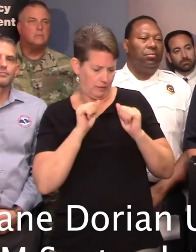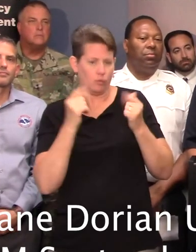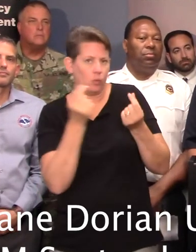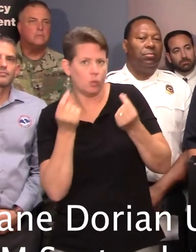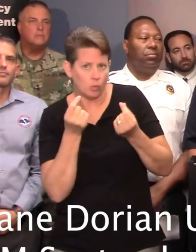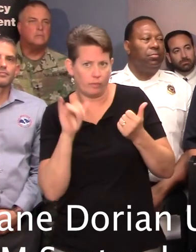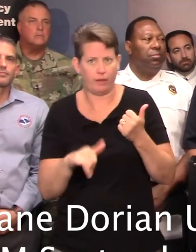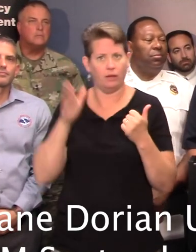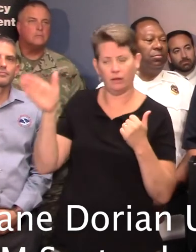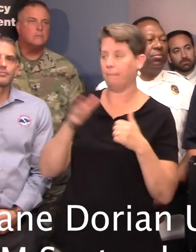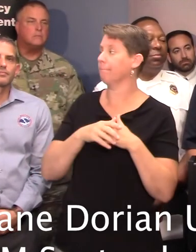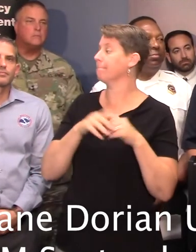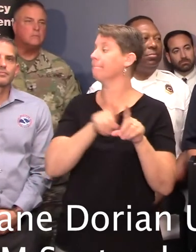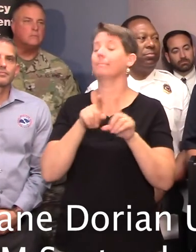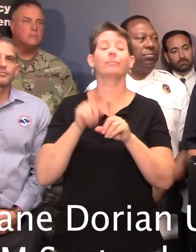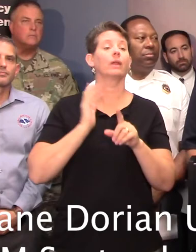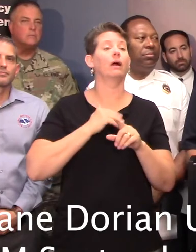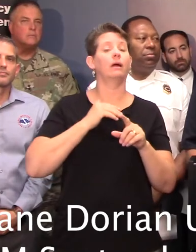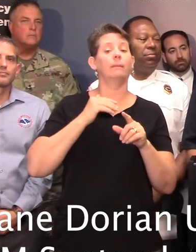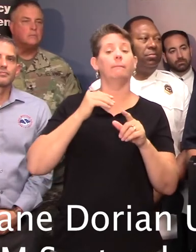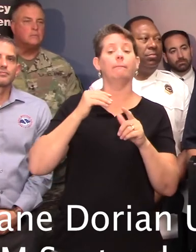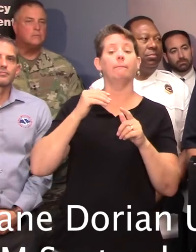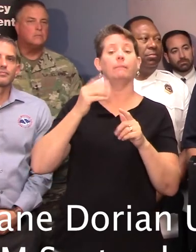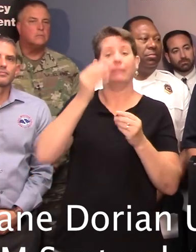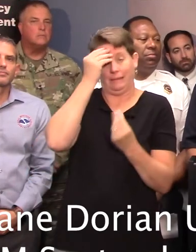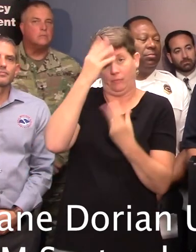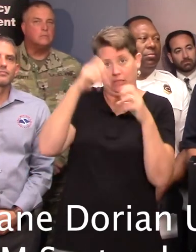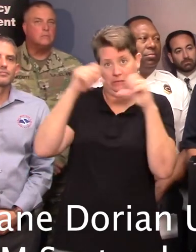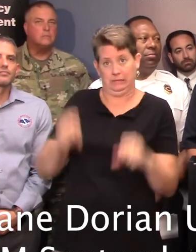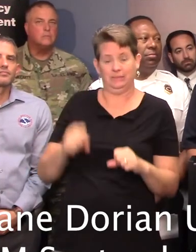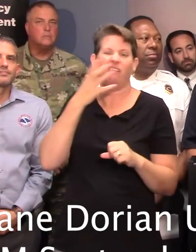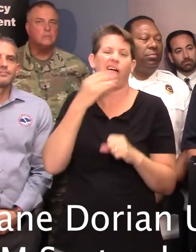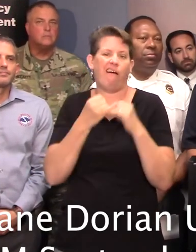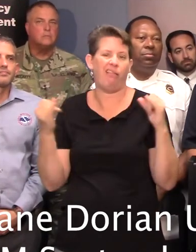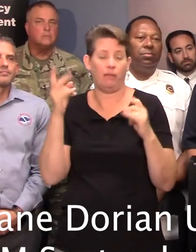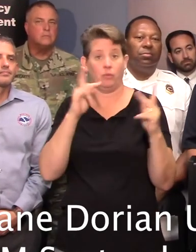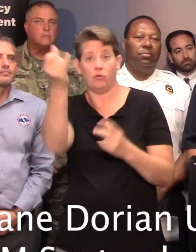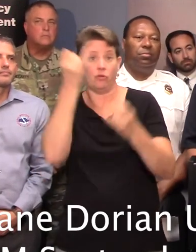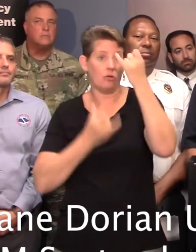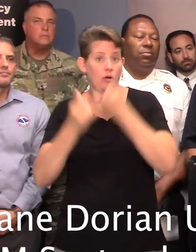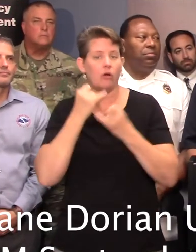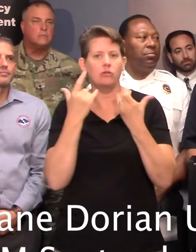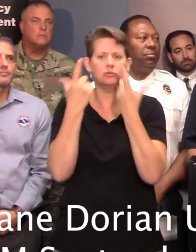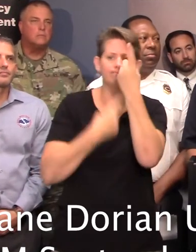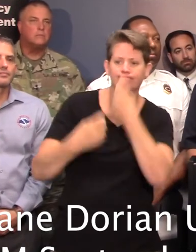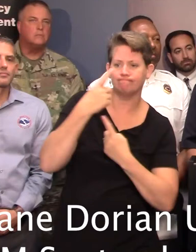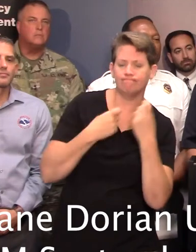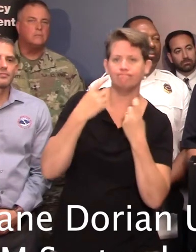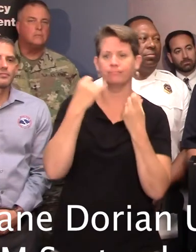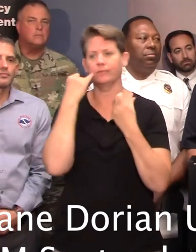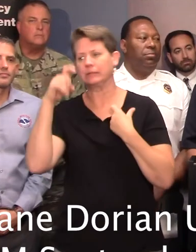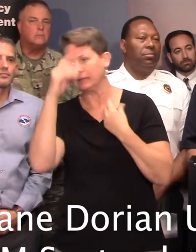lastly, we've got our public information phone system at State Hotline for citizens to call in and get information in regards